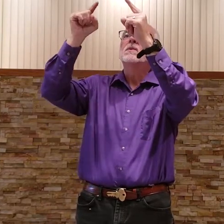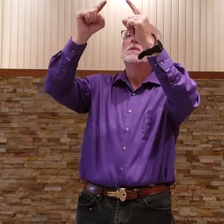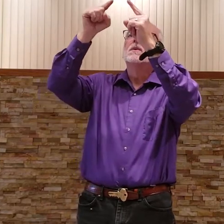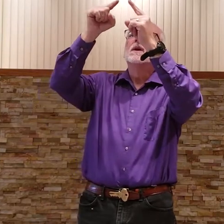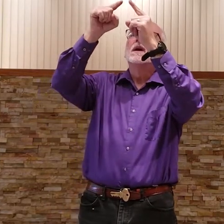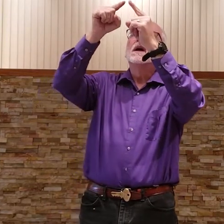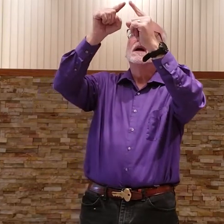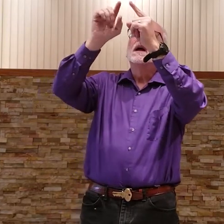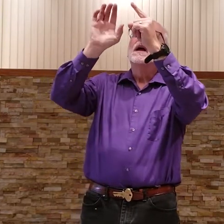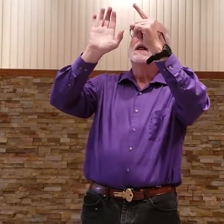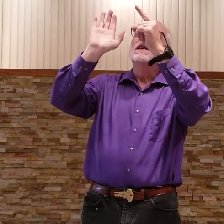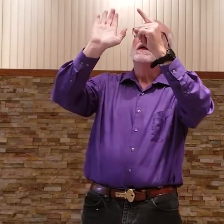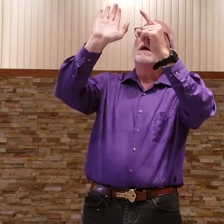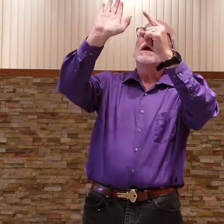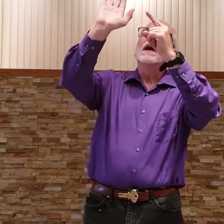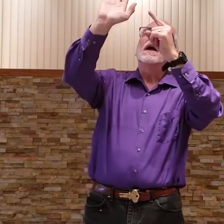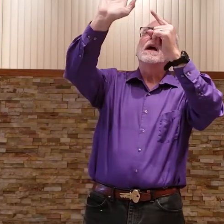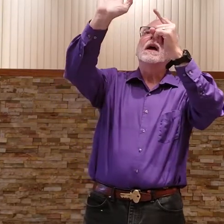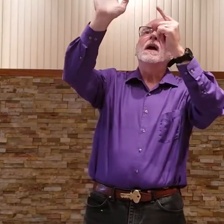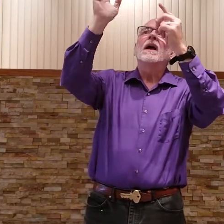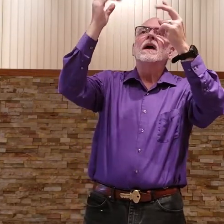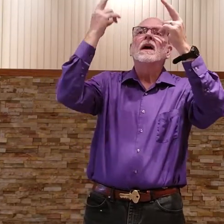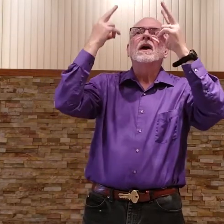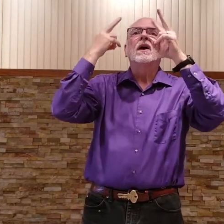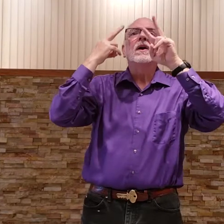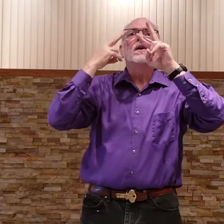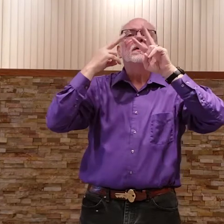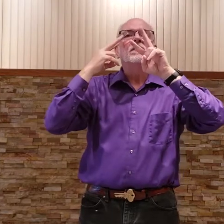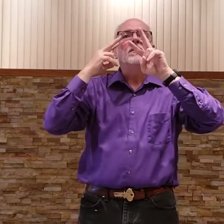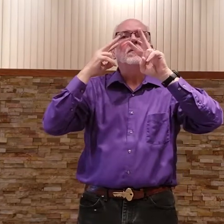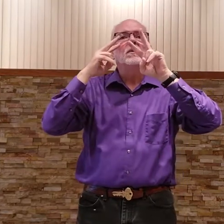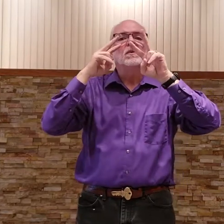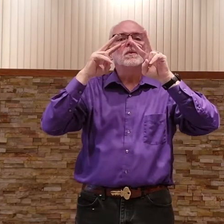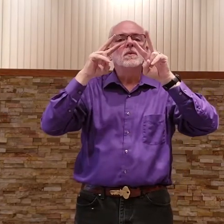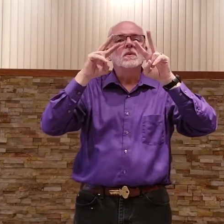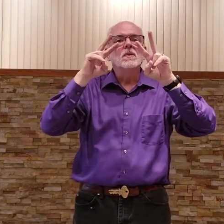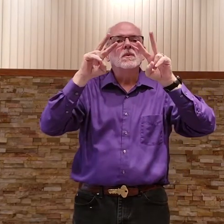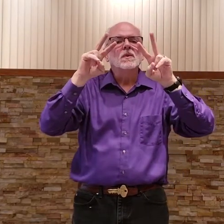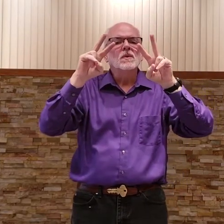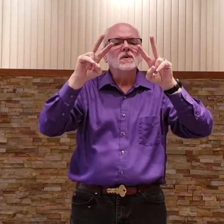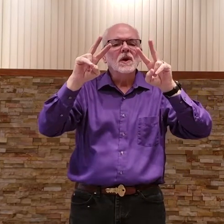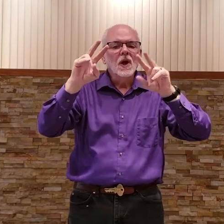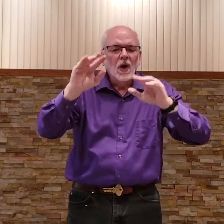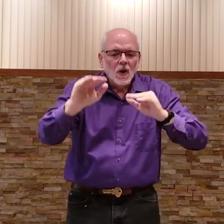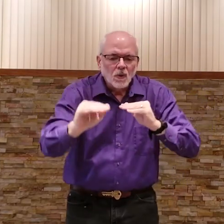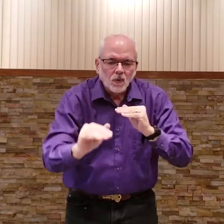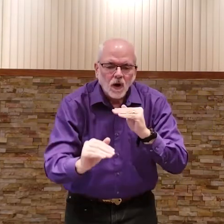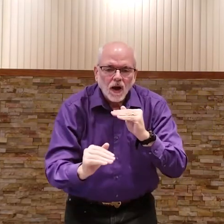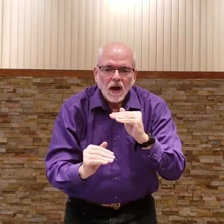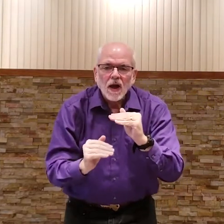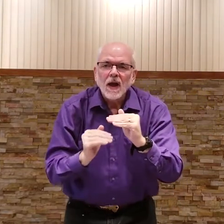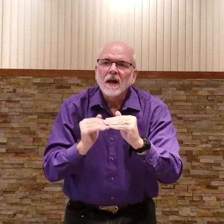their view Rise